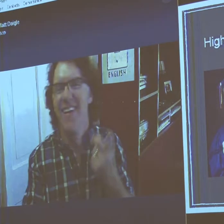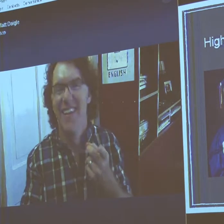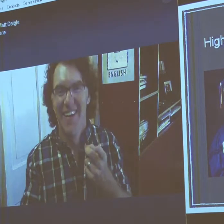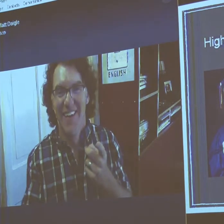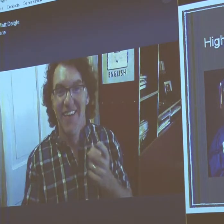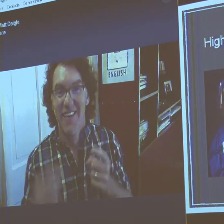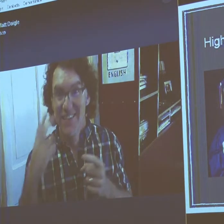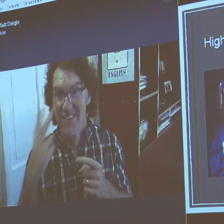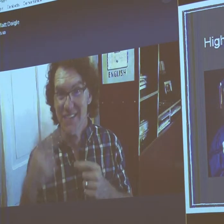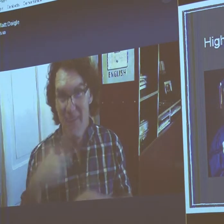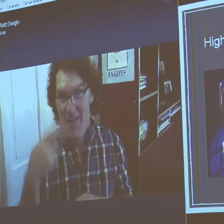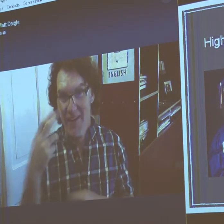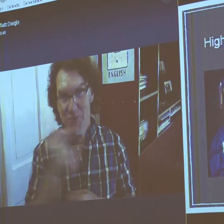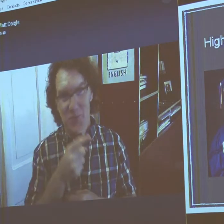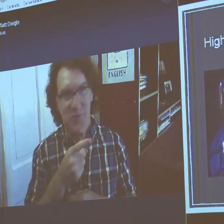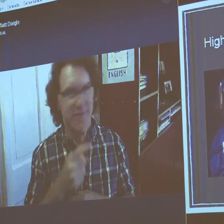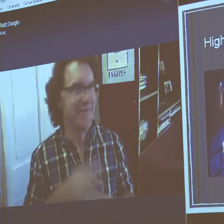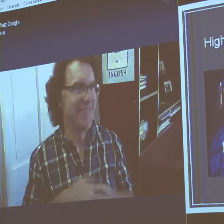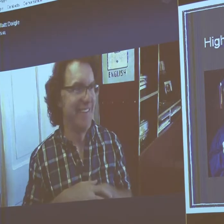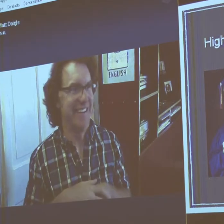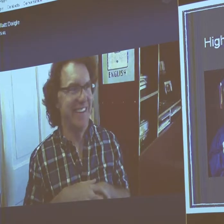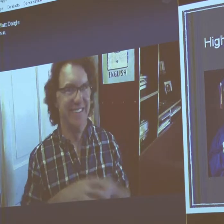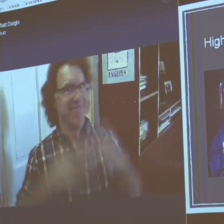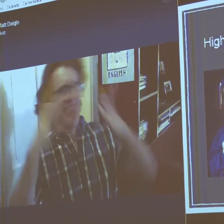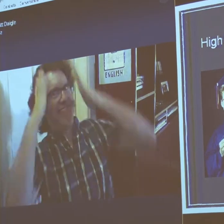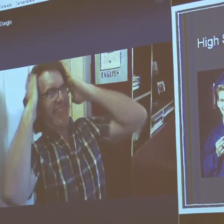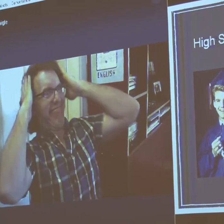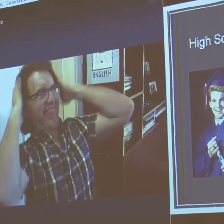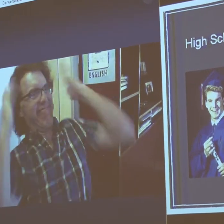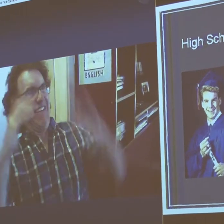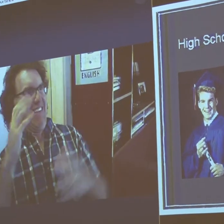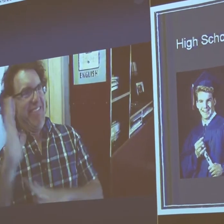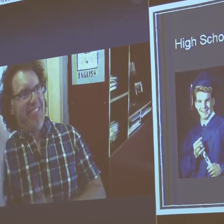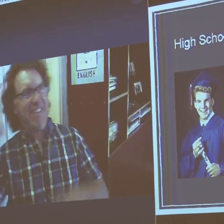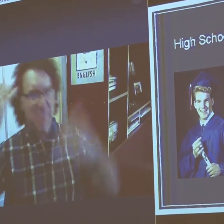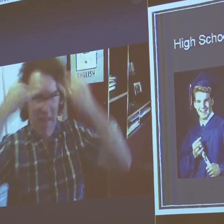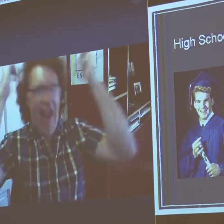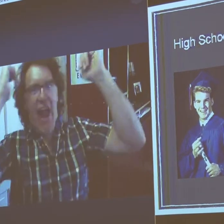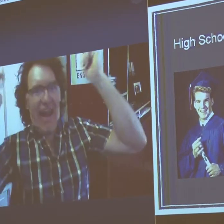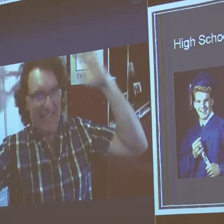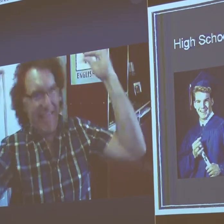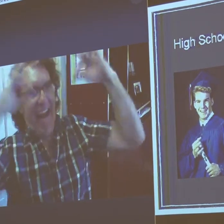my early art in high school. This is me in high school. Wow.